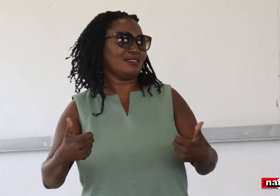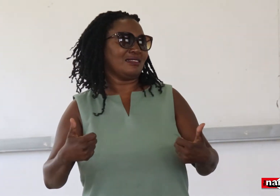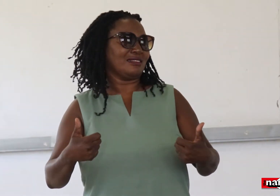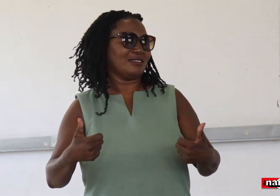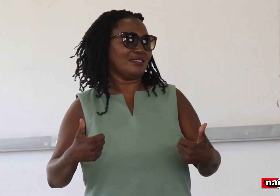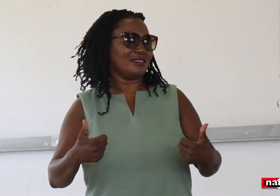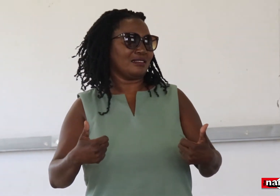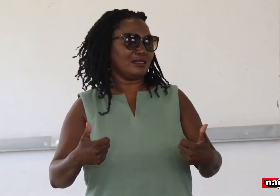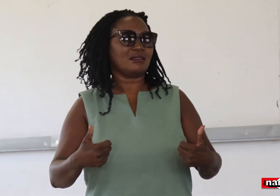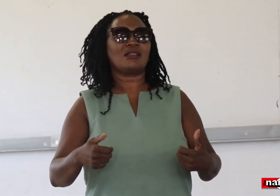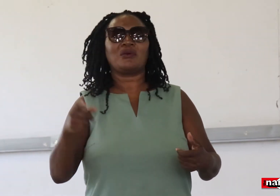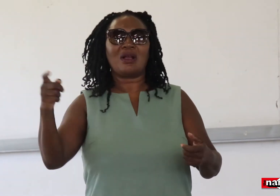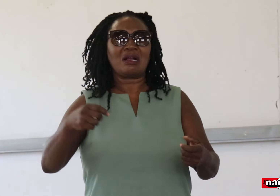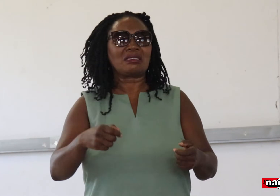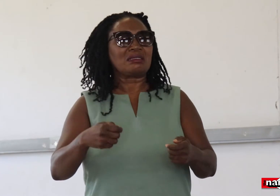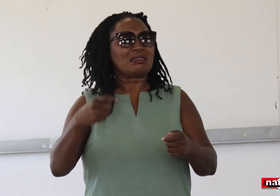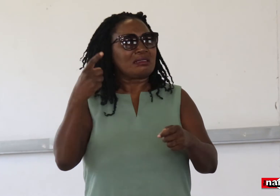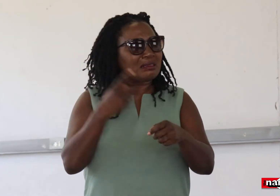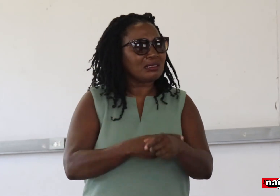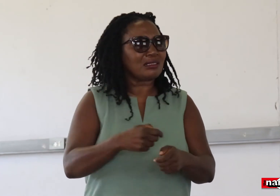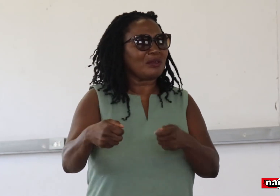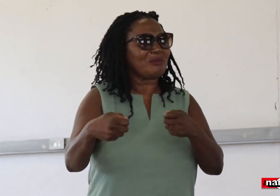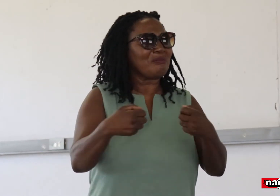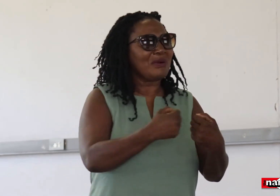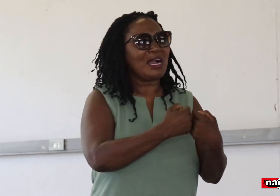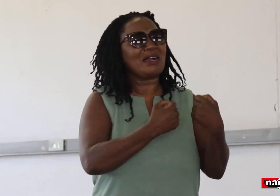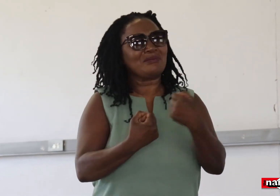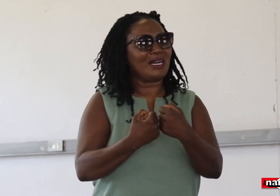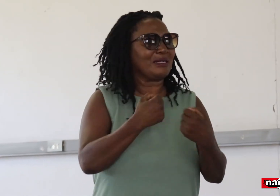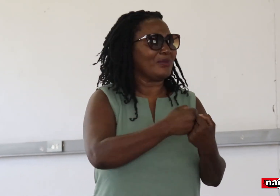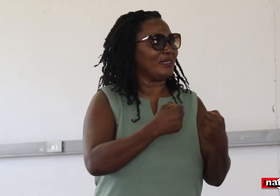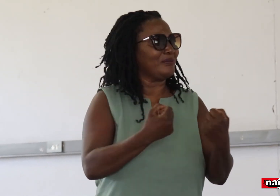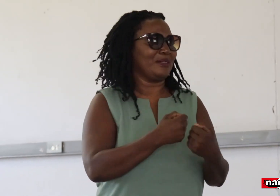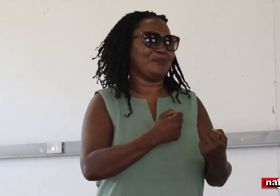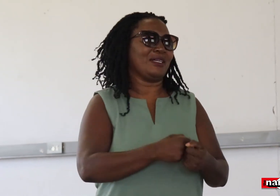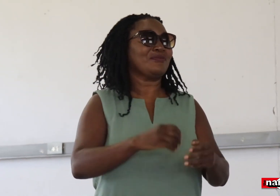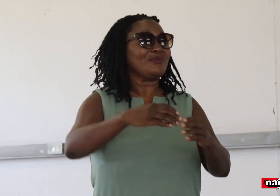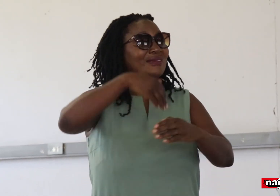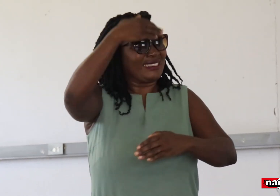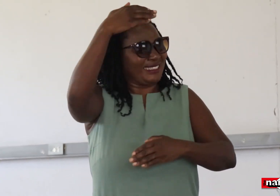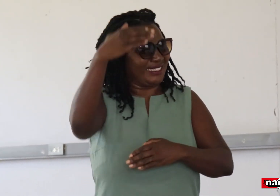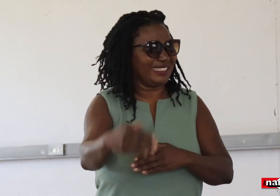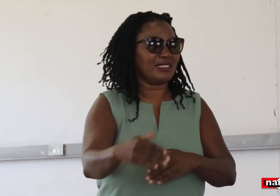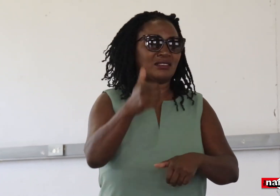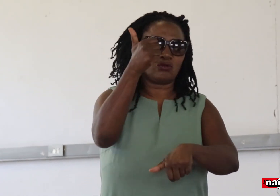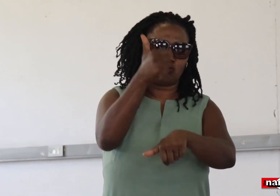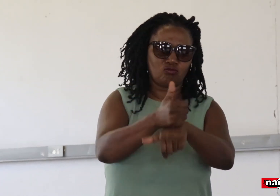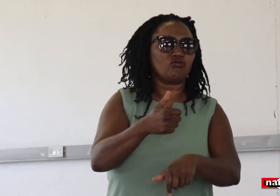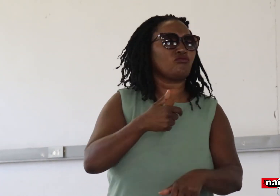And she was the one who was running the affair of the cancer. So she brought a lot of confusion there.